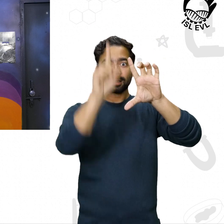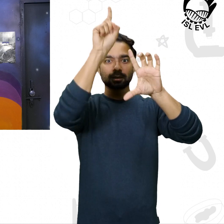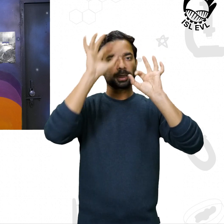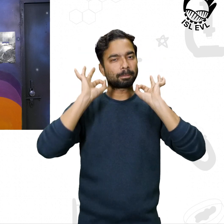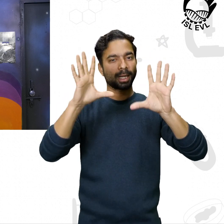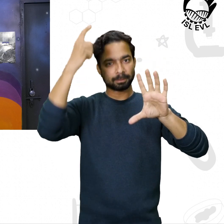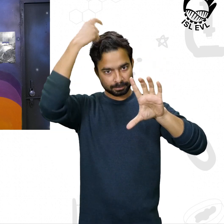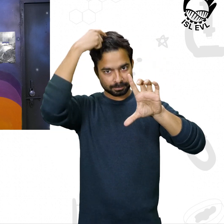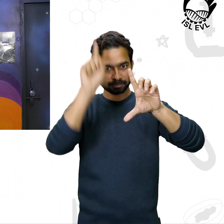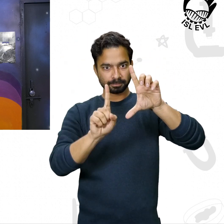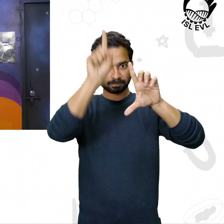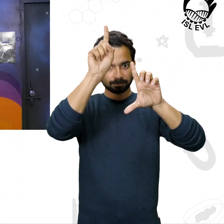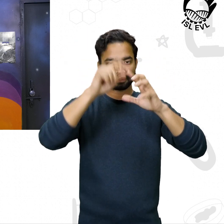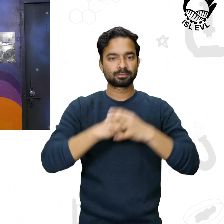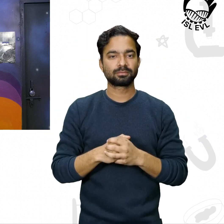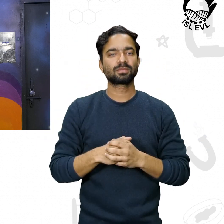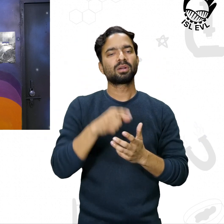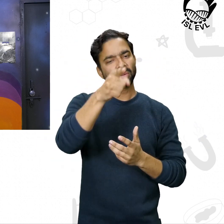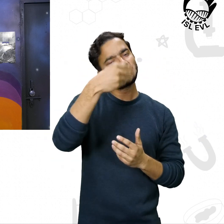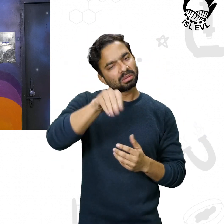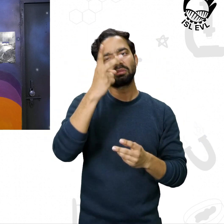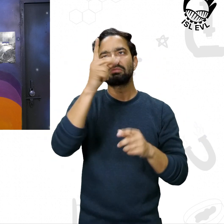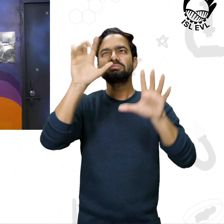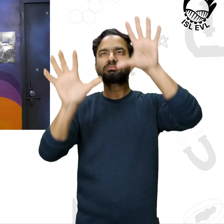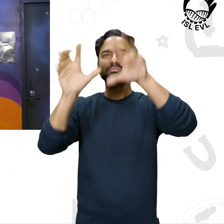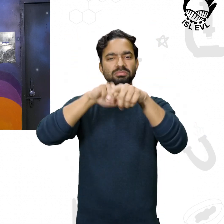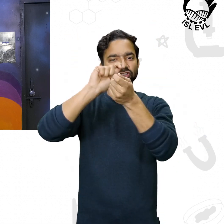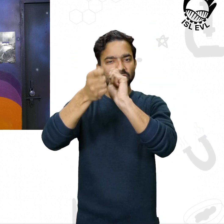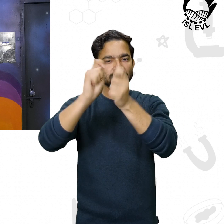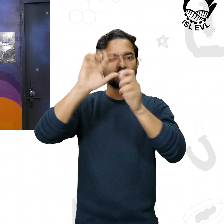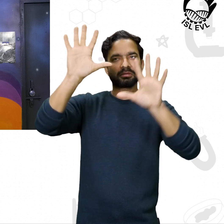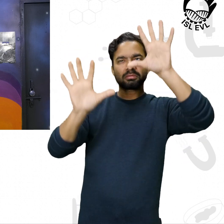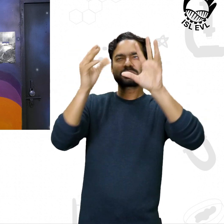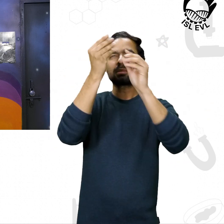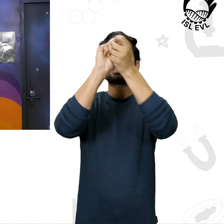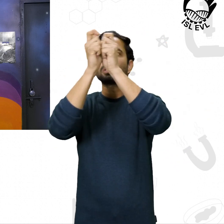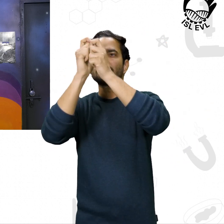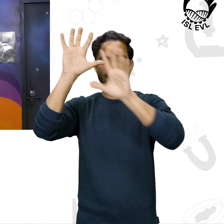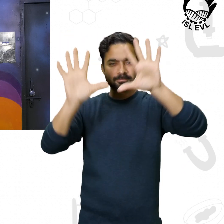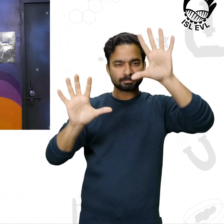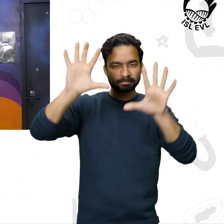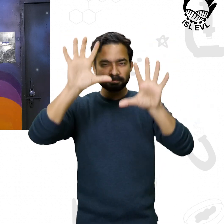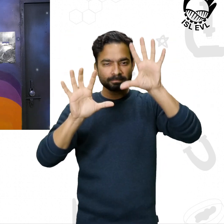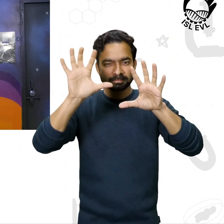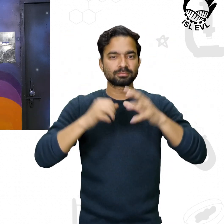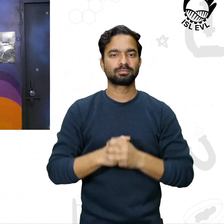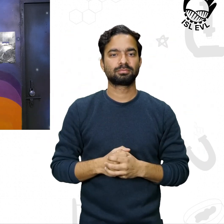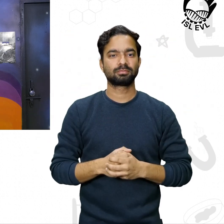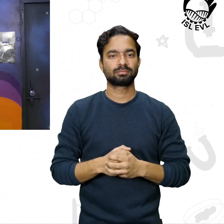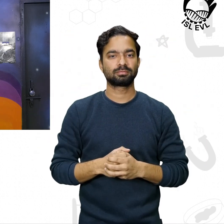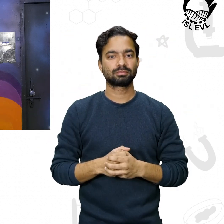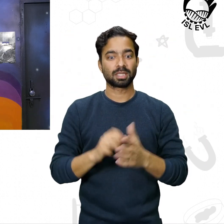side. This is right Now, as you change time, you change the time to time and